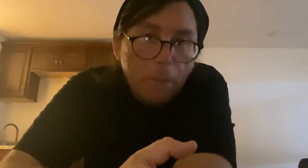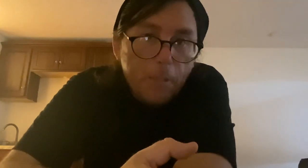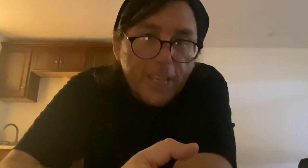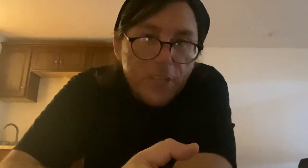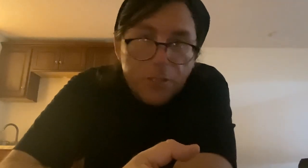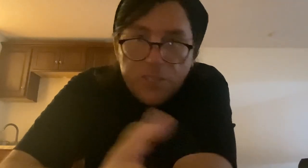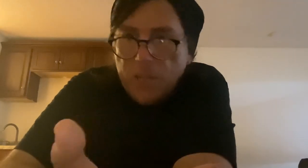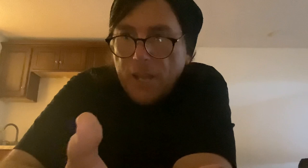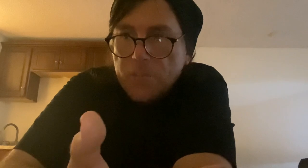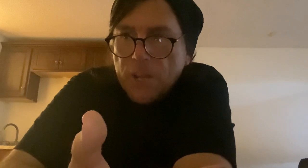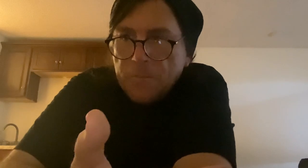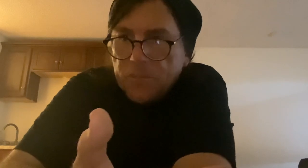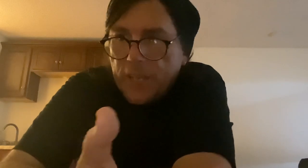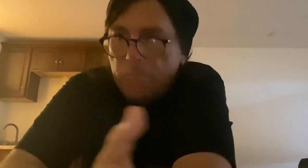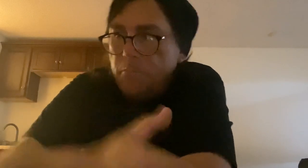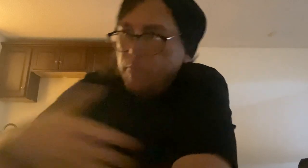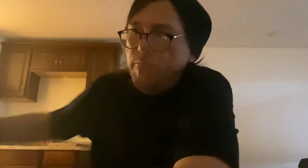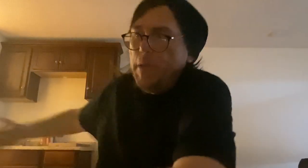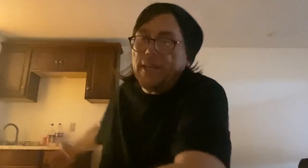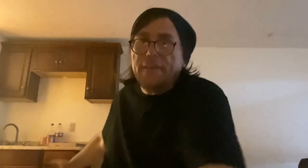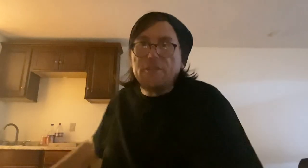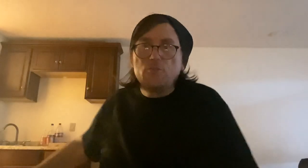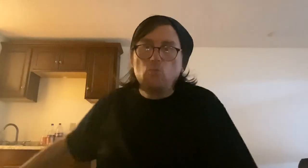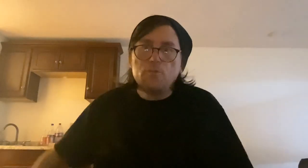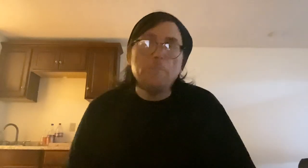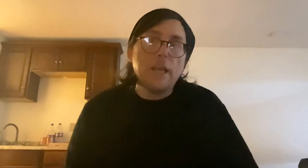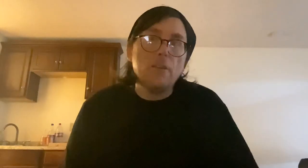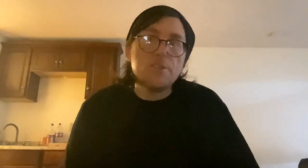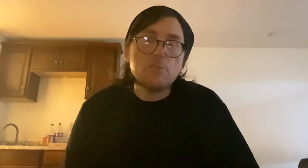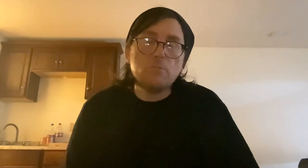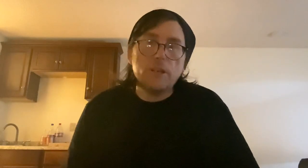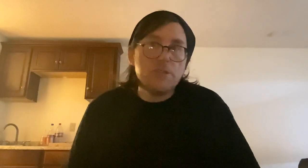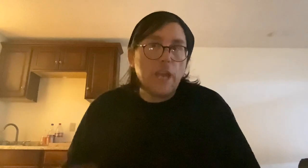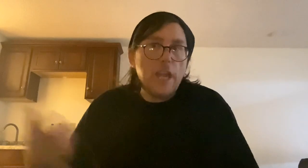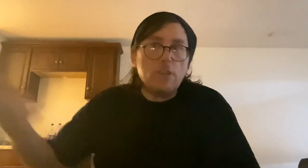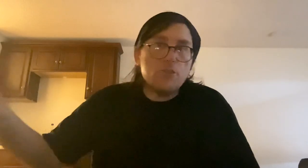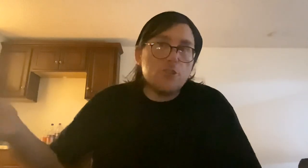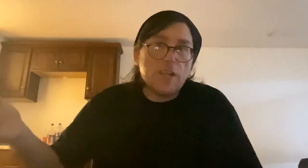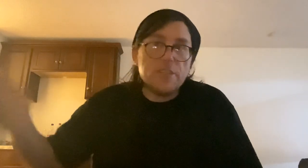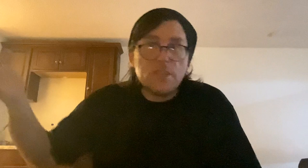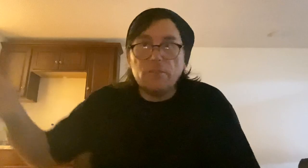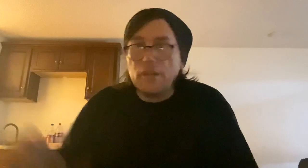publication. Sometimes they may give it to somebody else, you know, say, hey, you should check this out, you know.